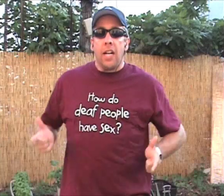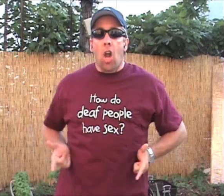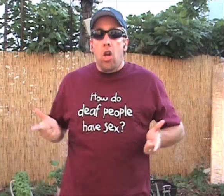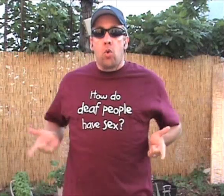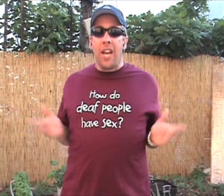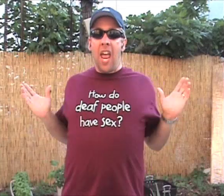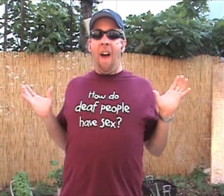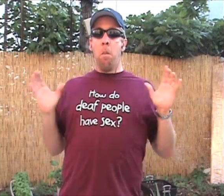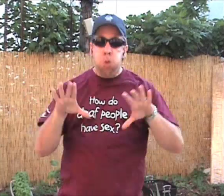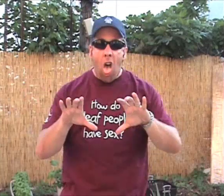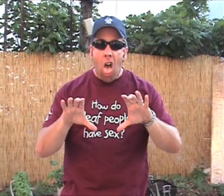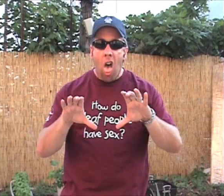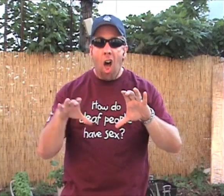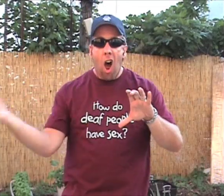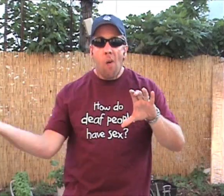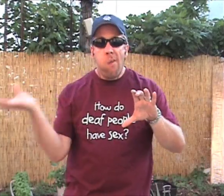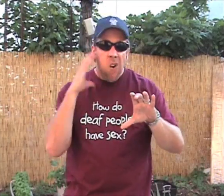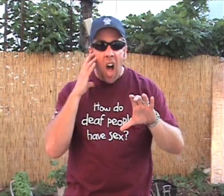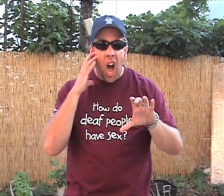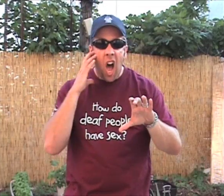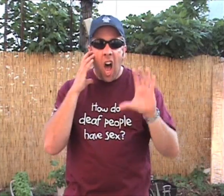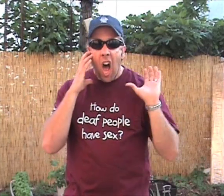-tonk Ba-donk-a-donk